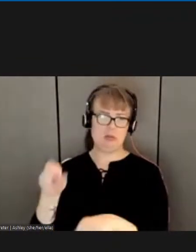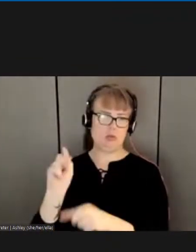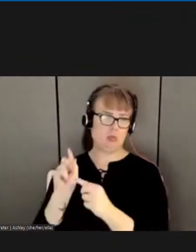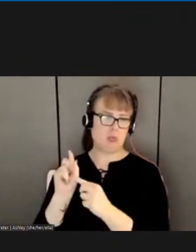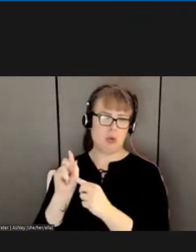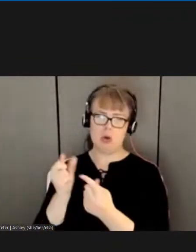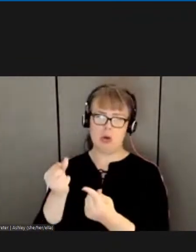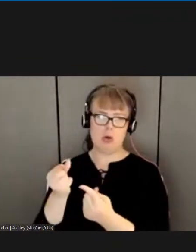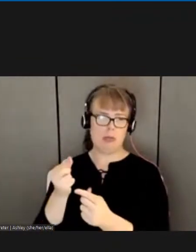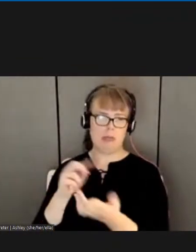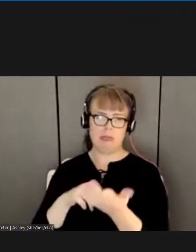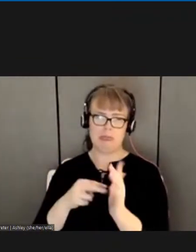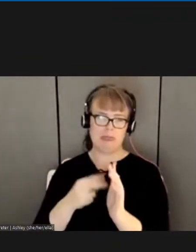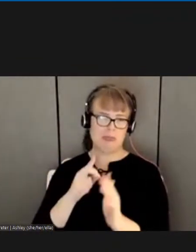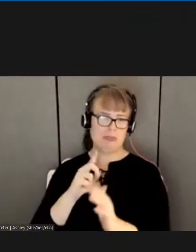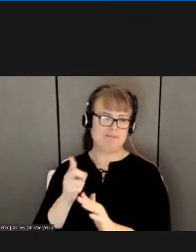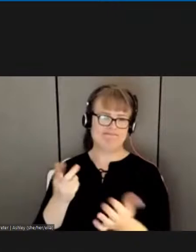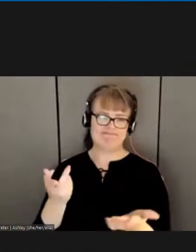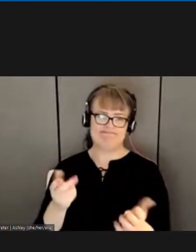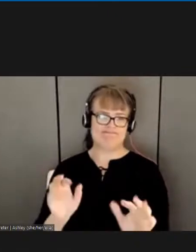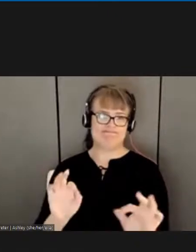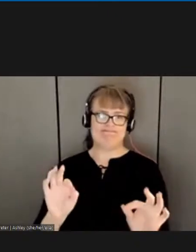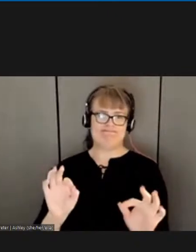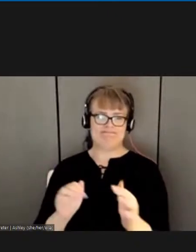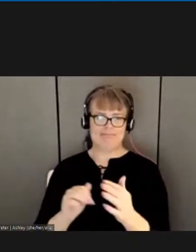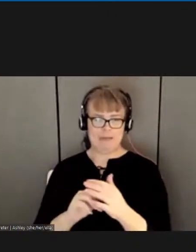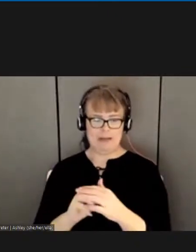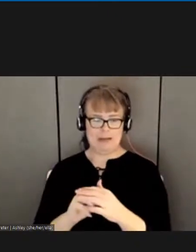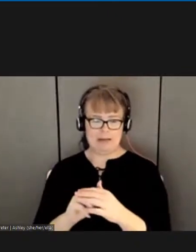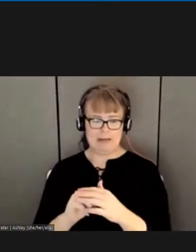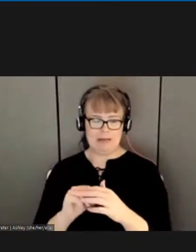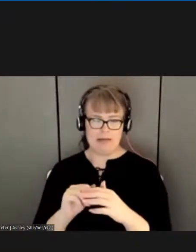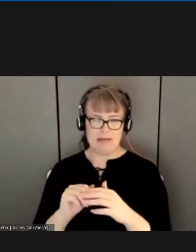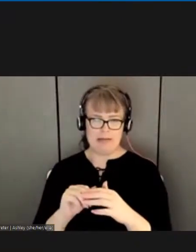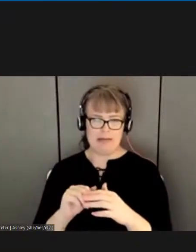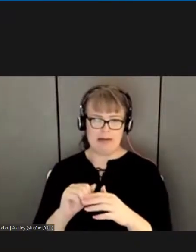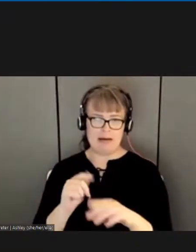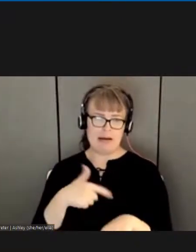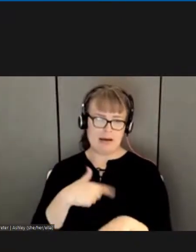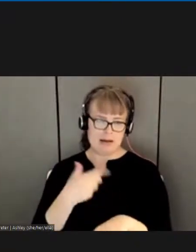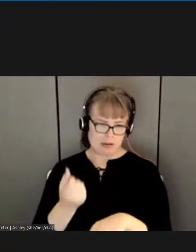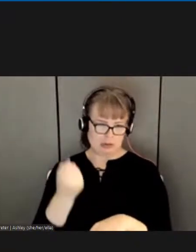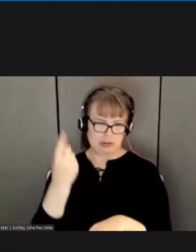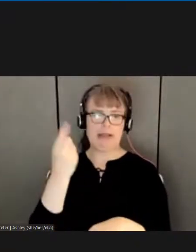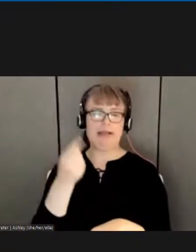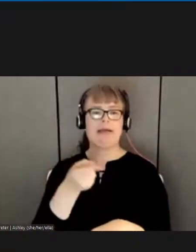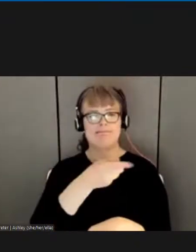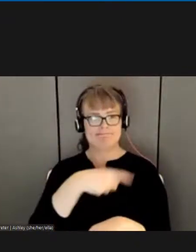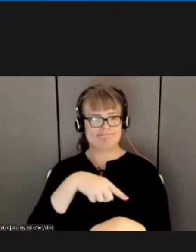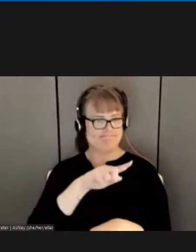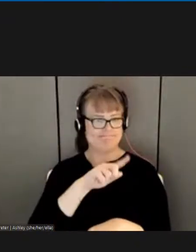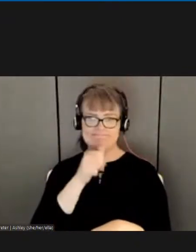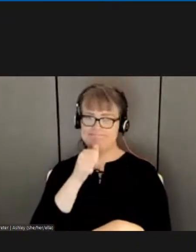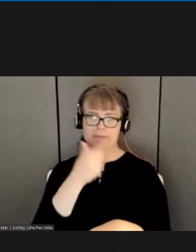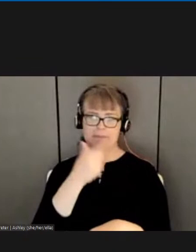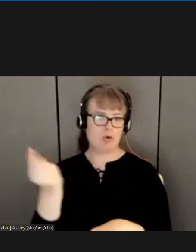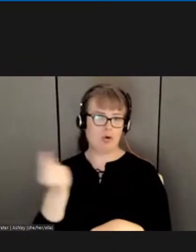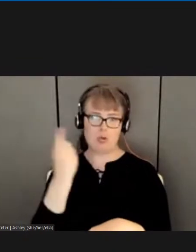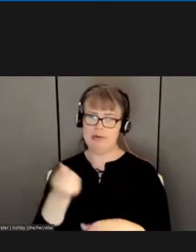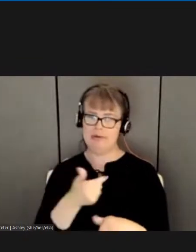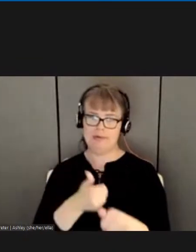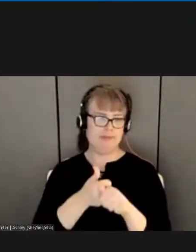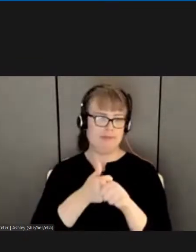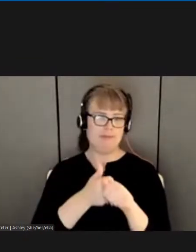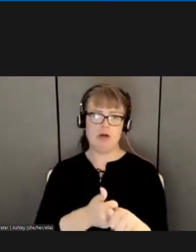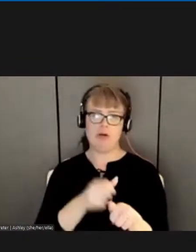I understand that there is a problem with someone's being complied with. I believe there's the